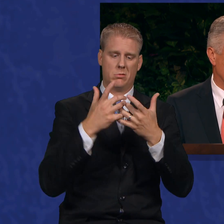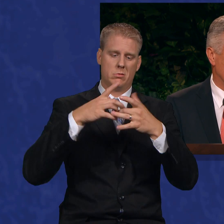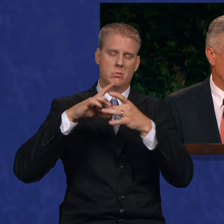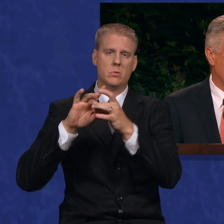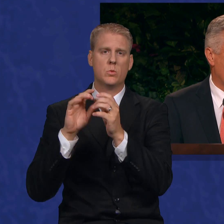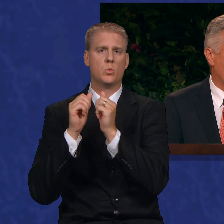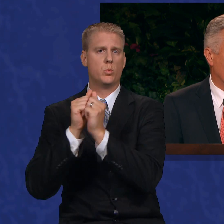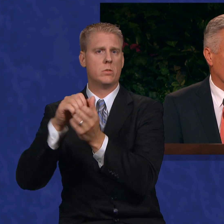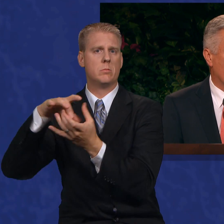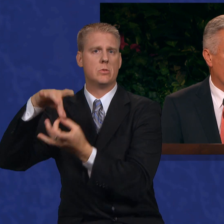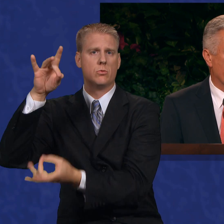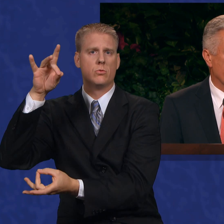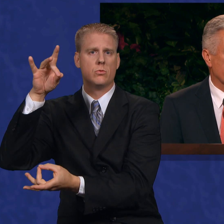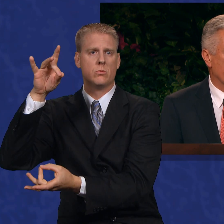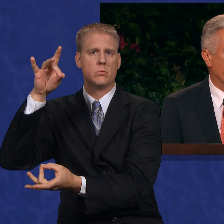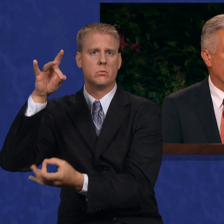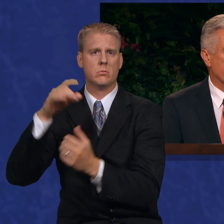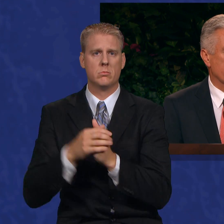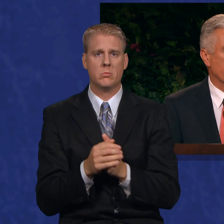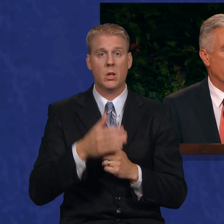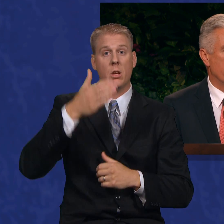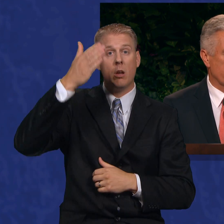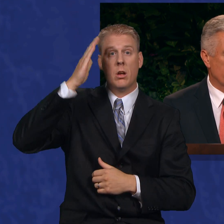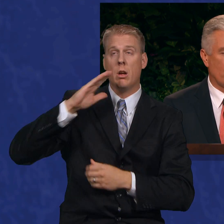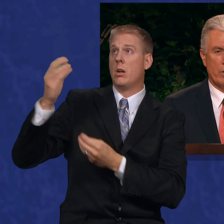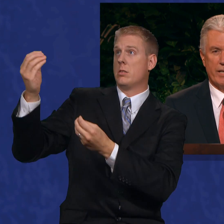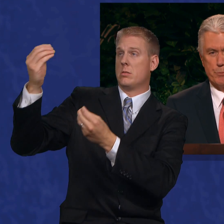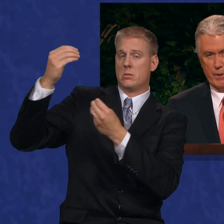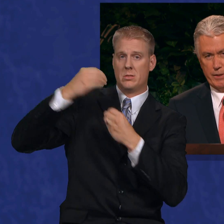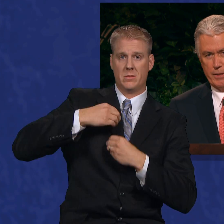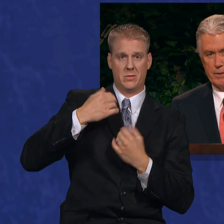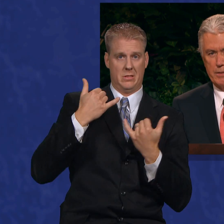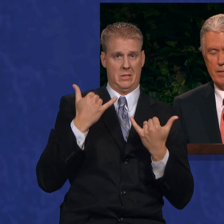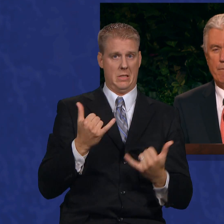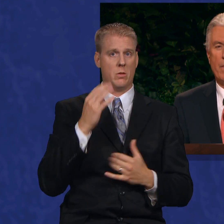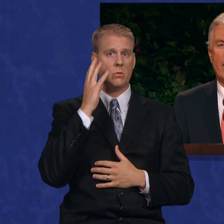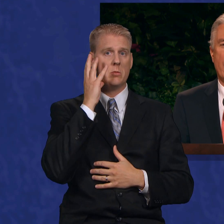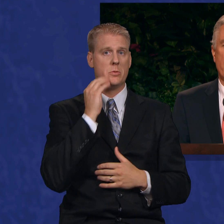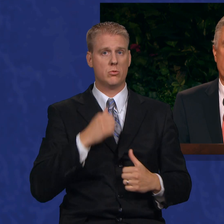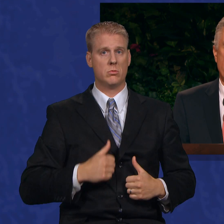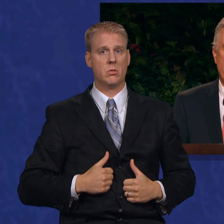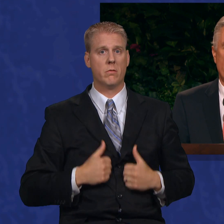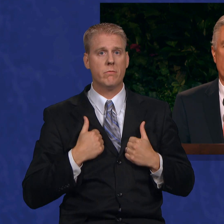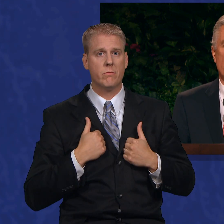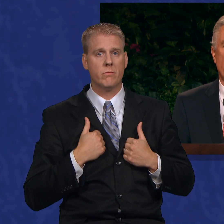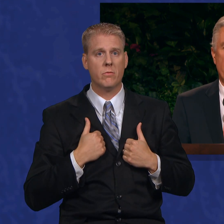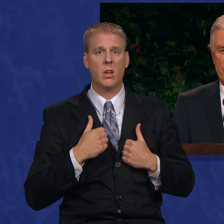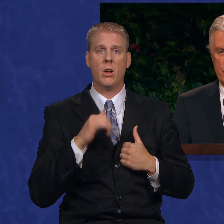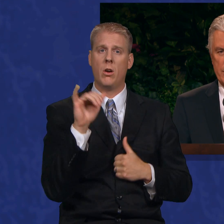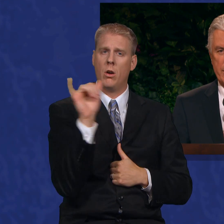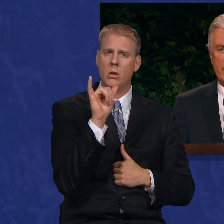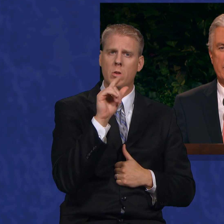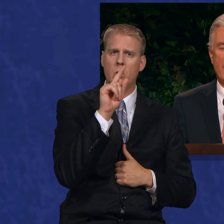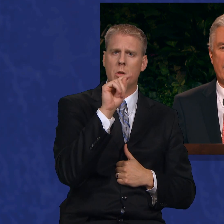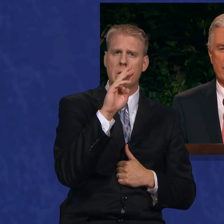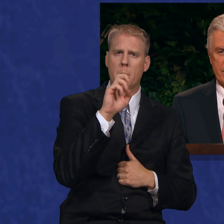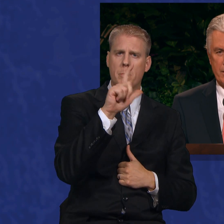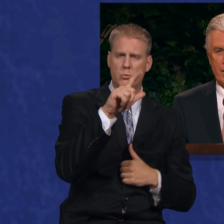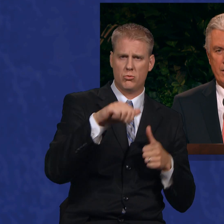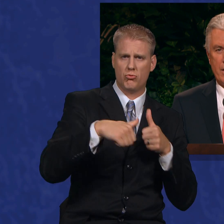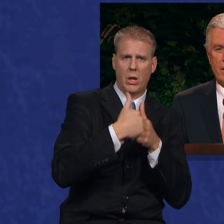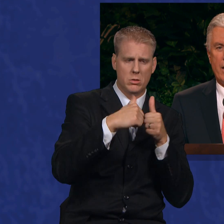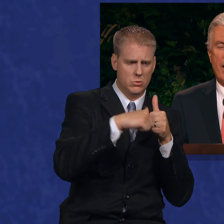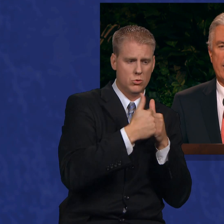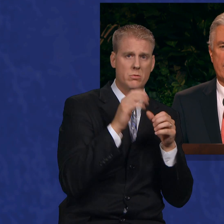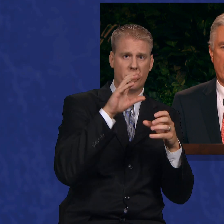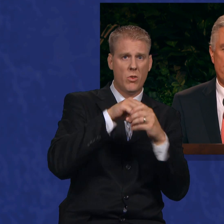spiritual. God has given us this mortal experience and the temporal challenges that attend it